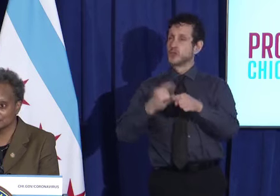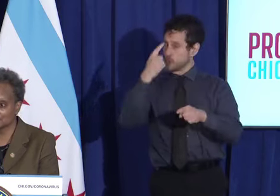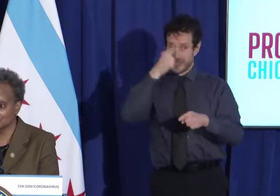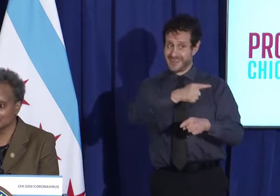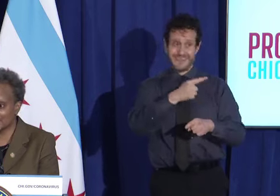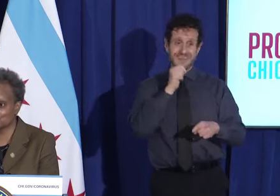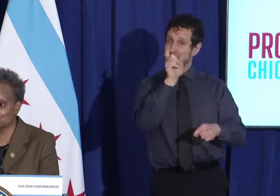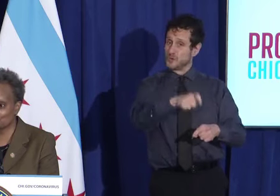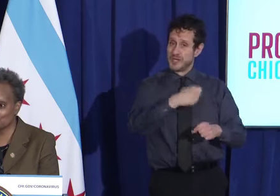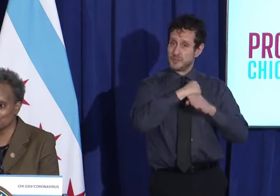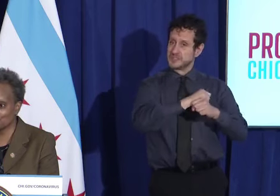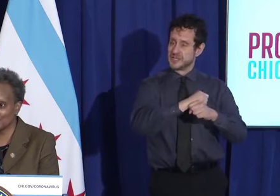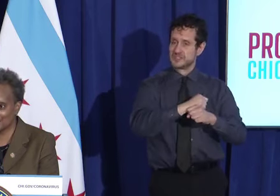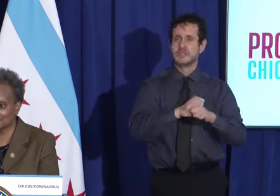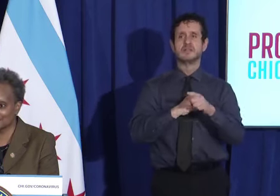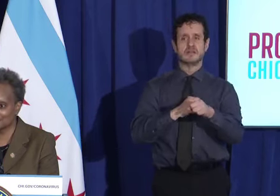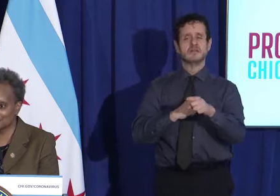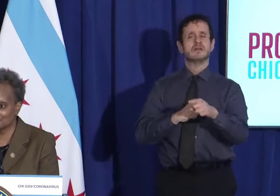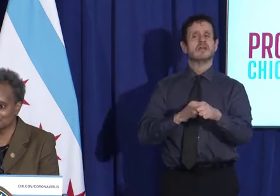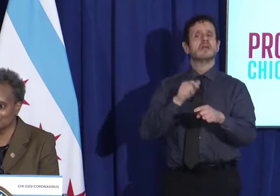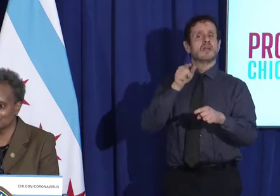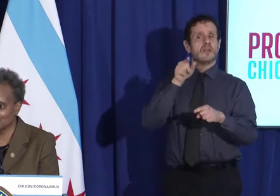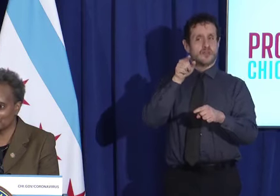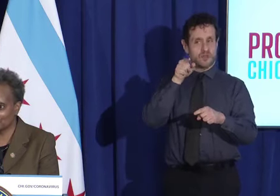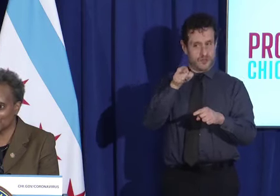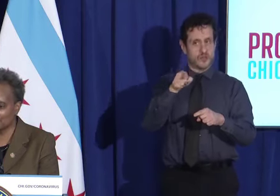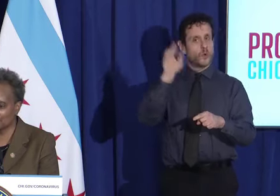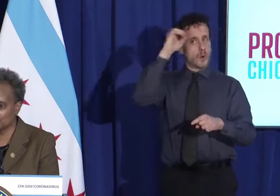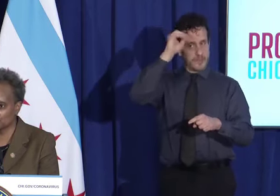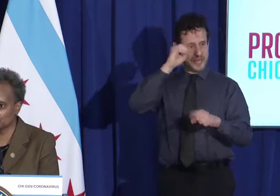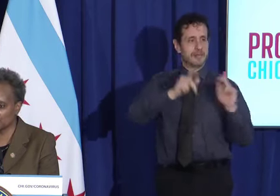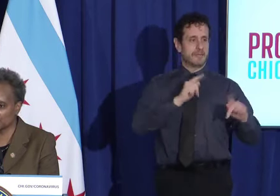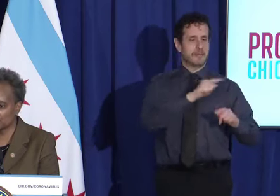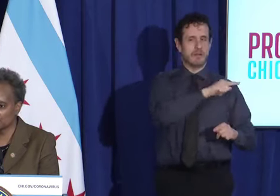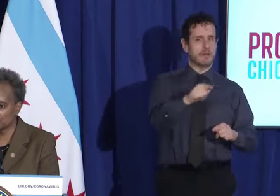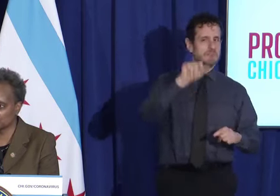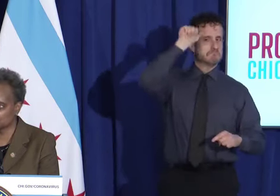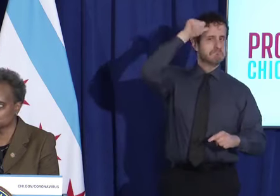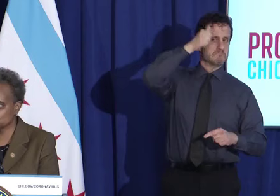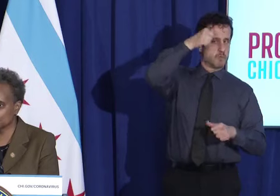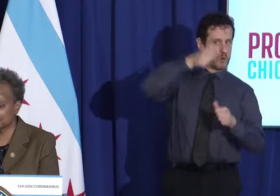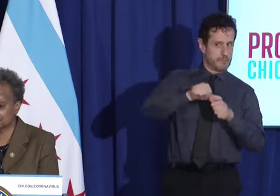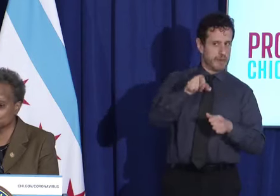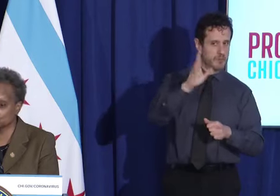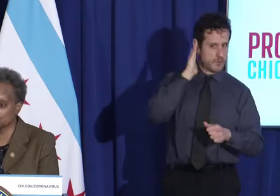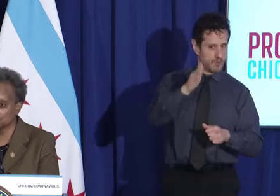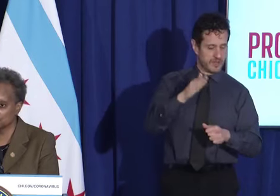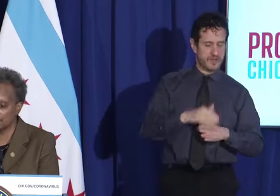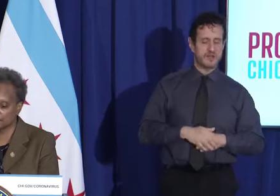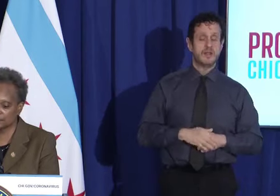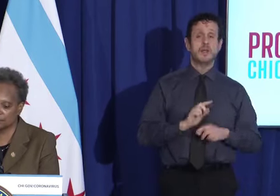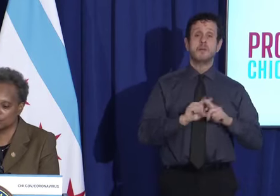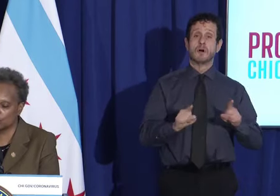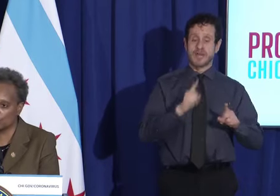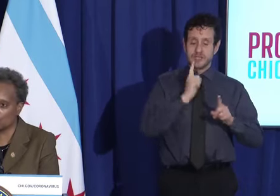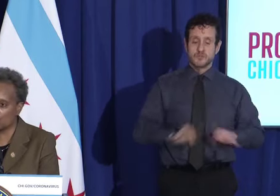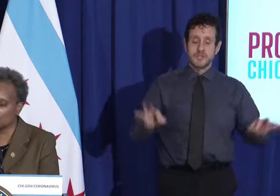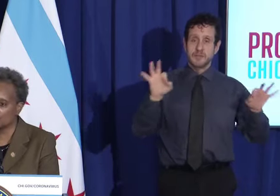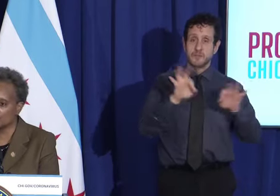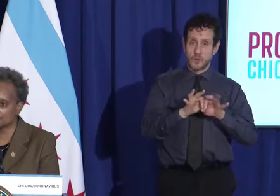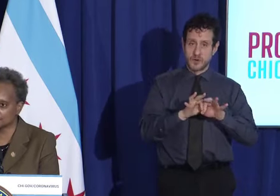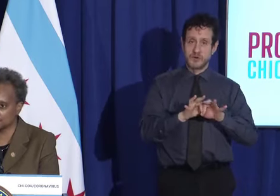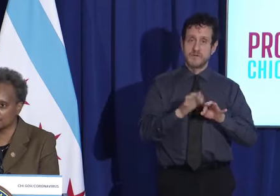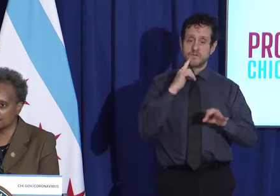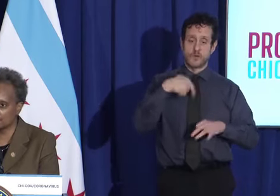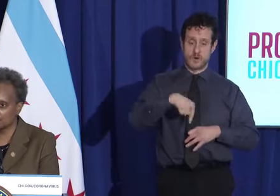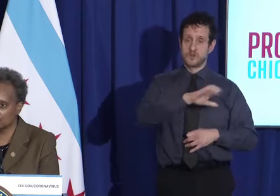casting your vote against that. But I think many people understand that this is really essential to the essence of who we are